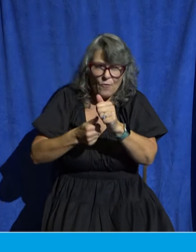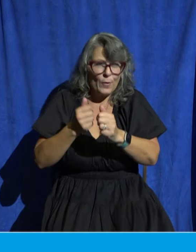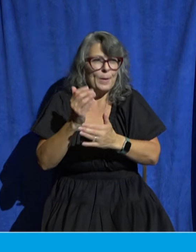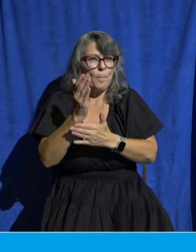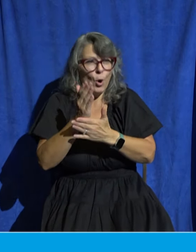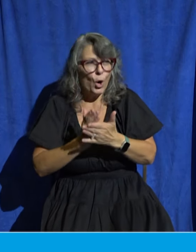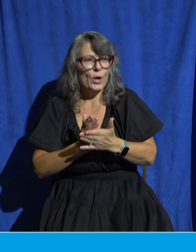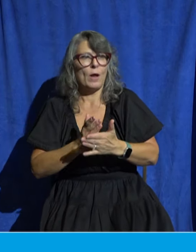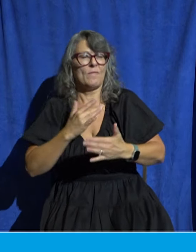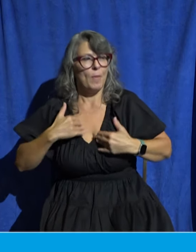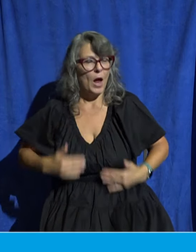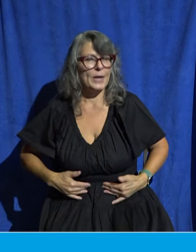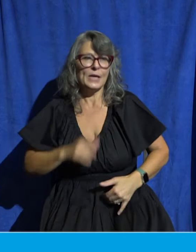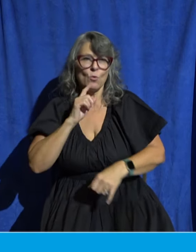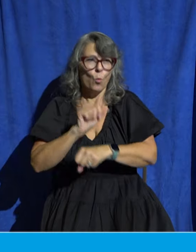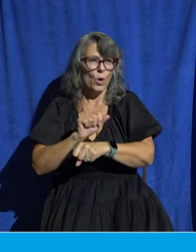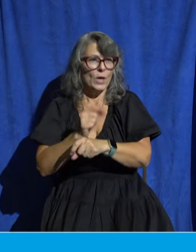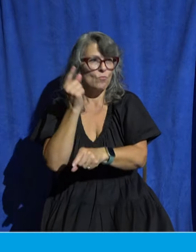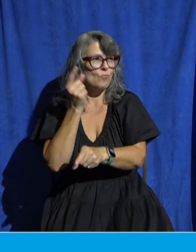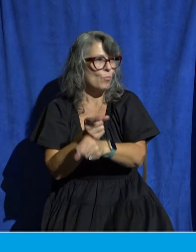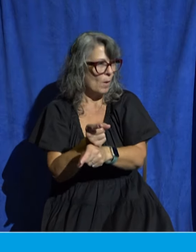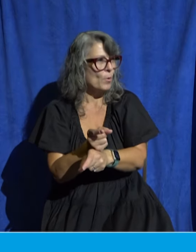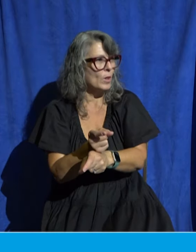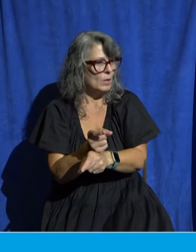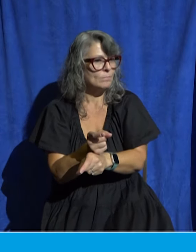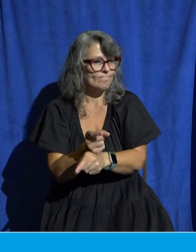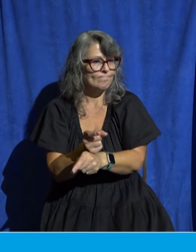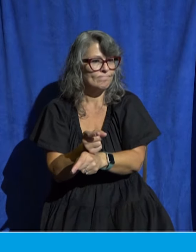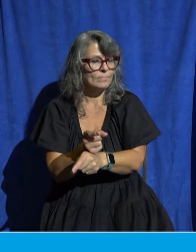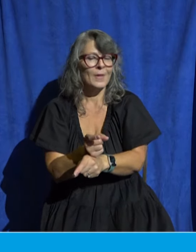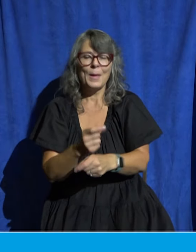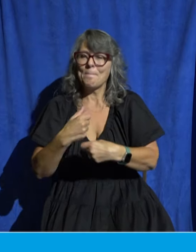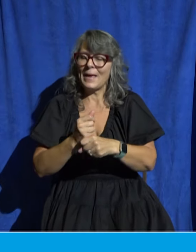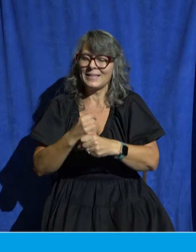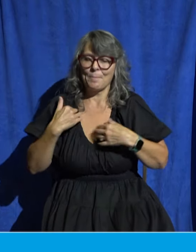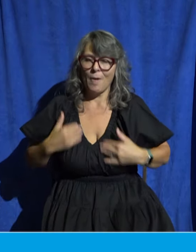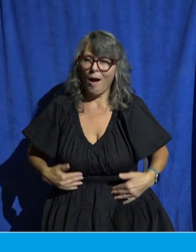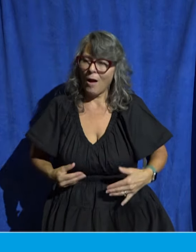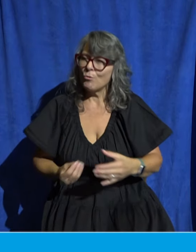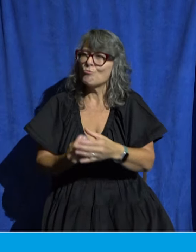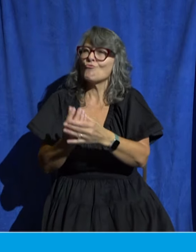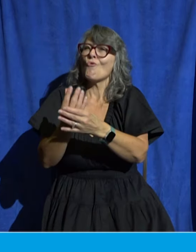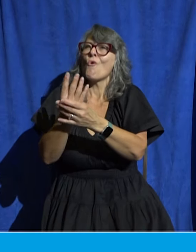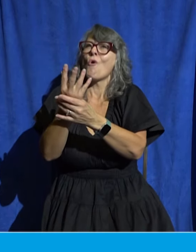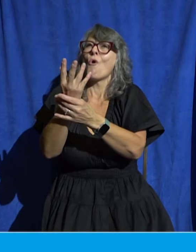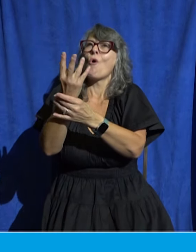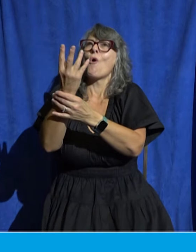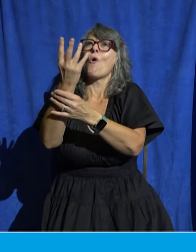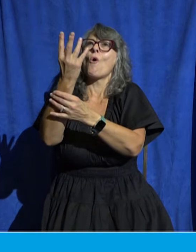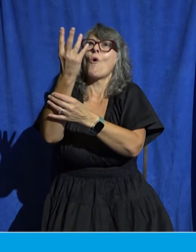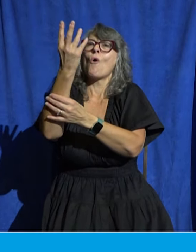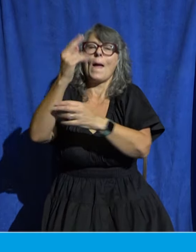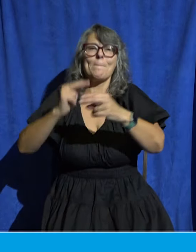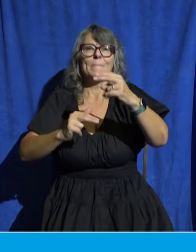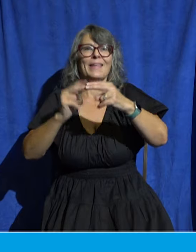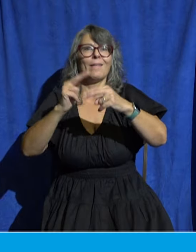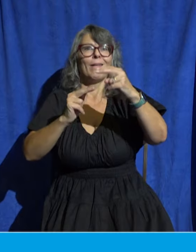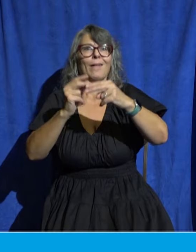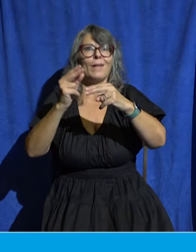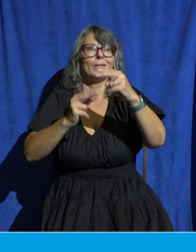is working properly makes the body grow so that it builds itself up in love what an amazing picture